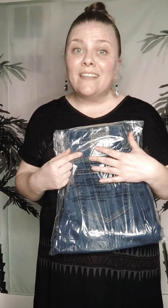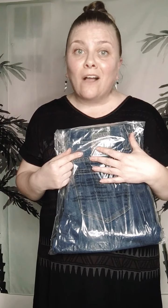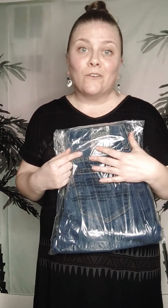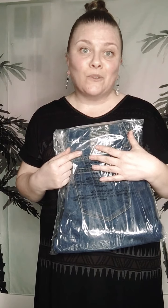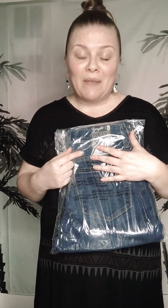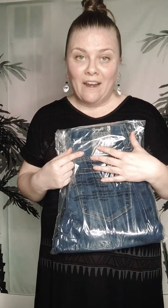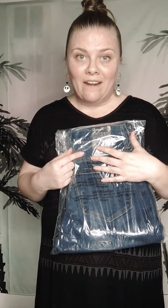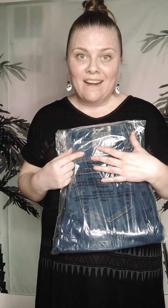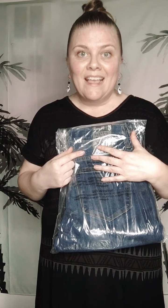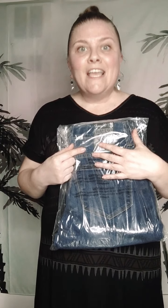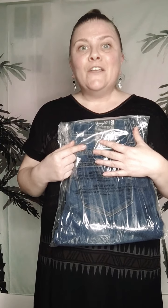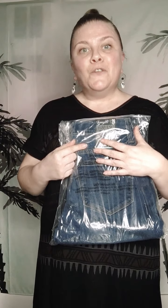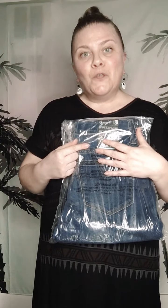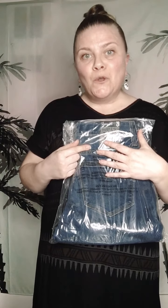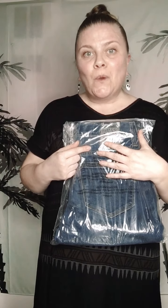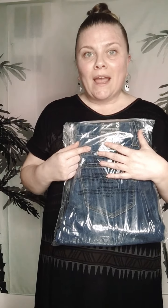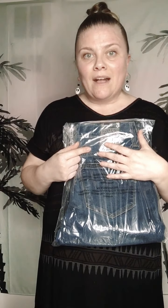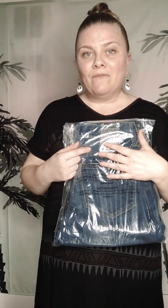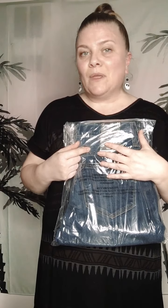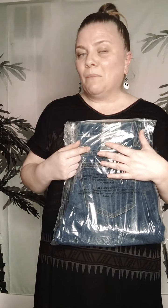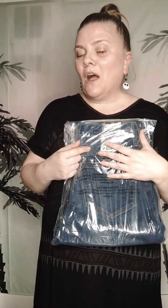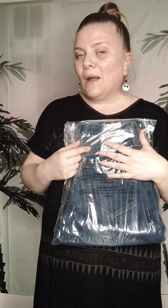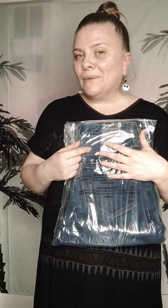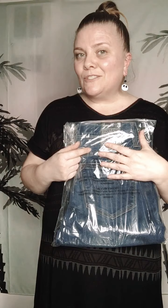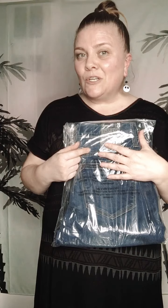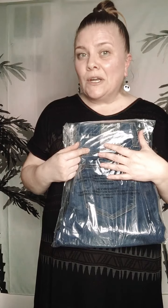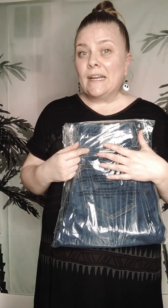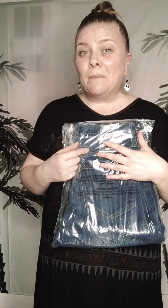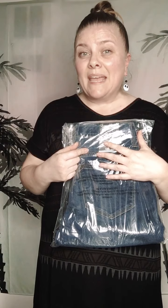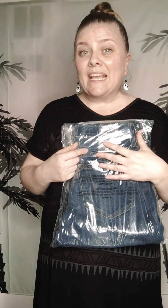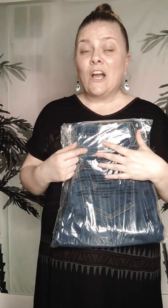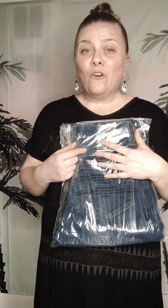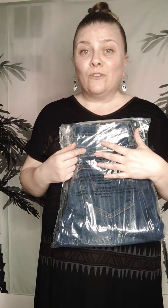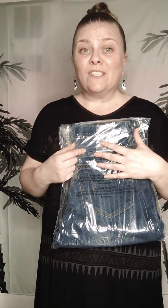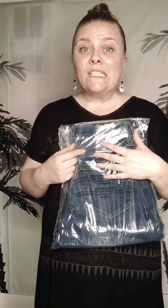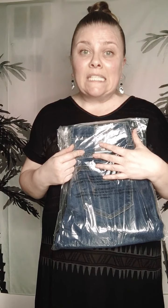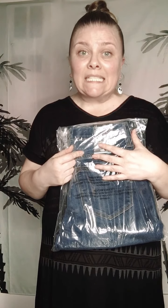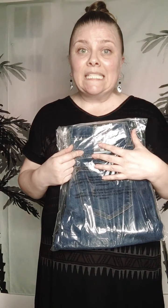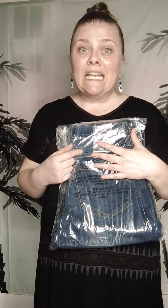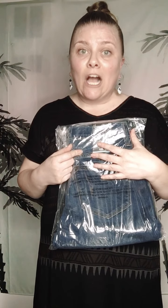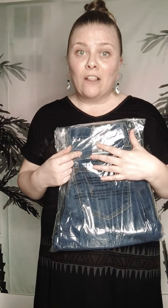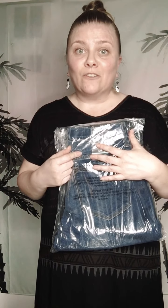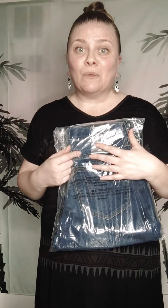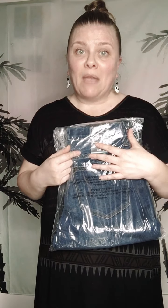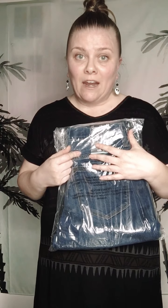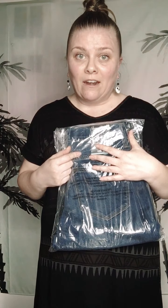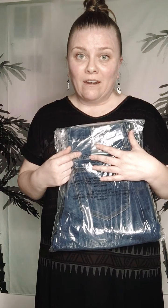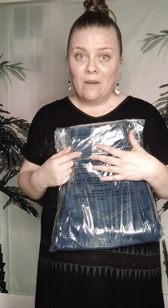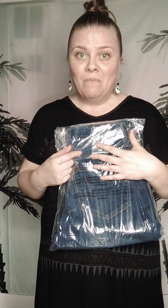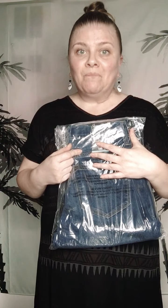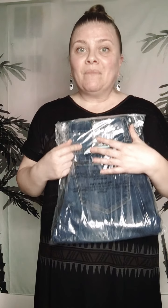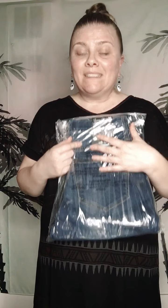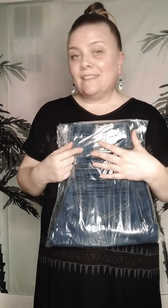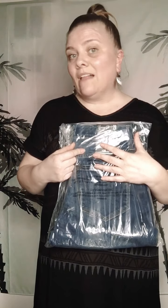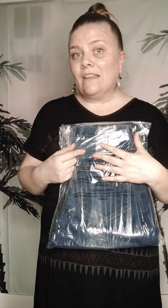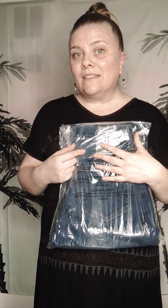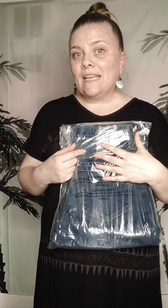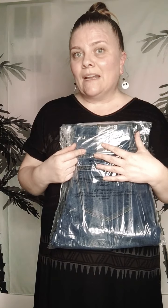a pair. You have the opportunity to make over $60 a pair selling the denim.